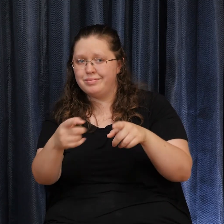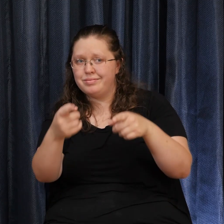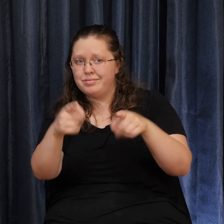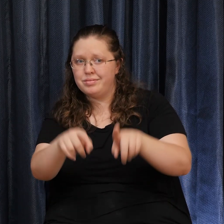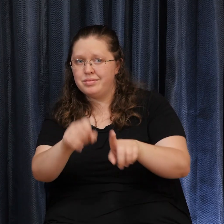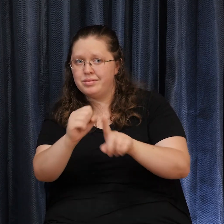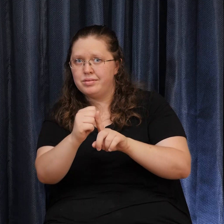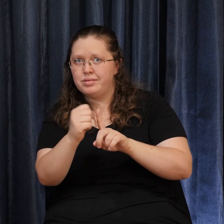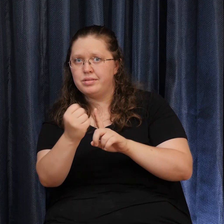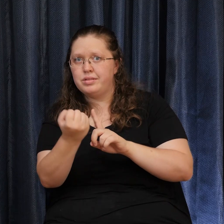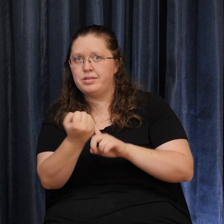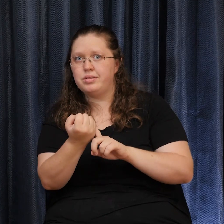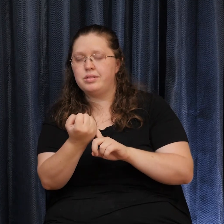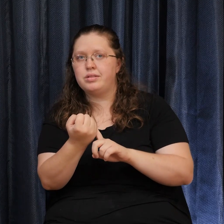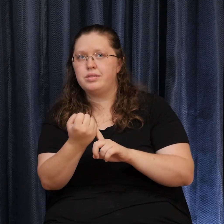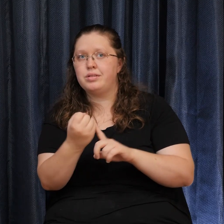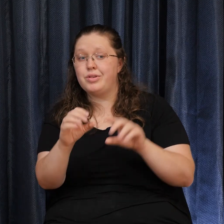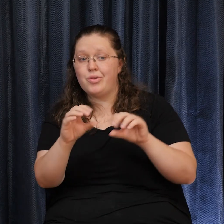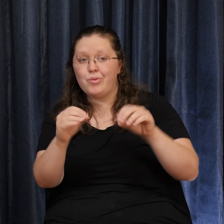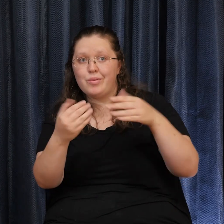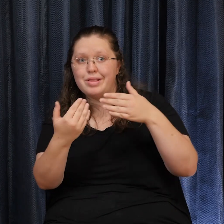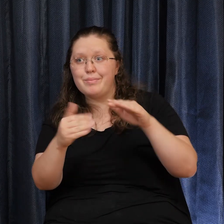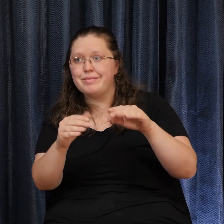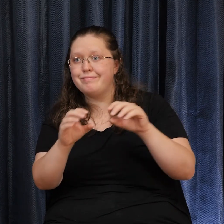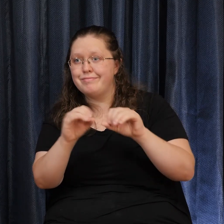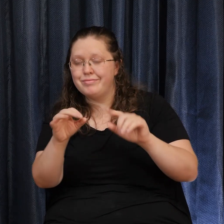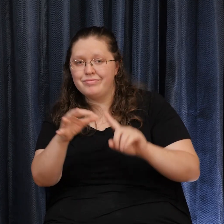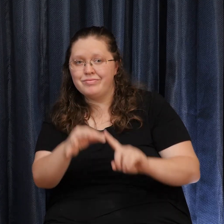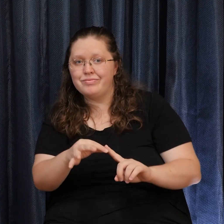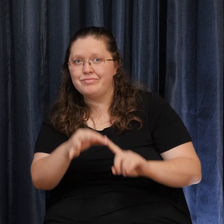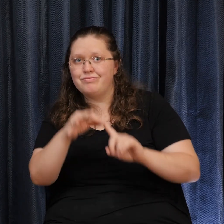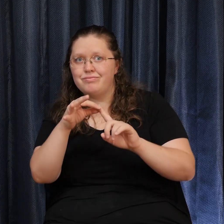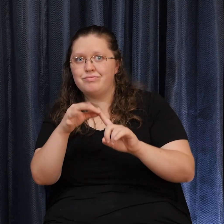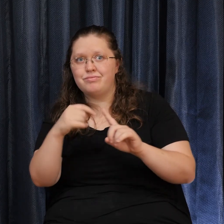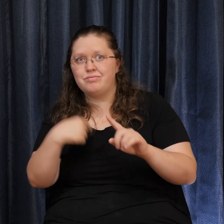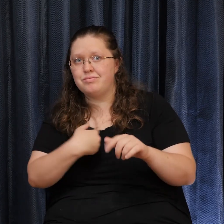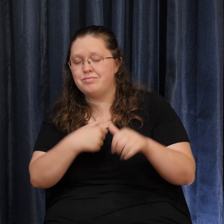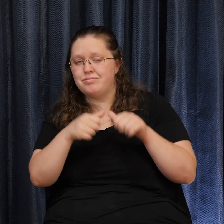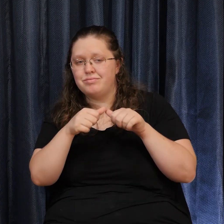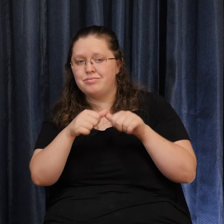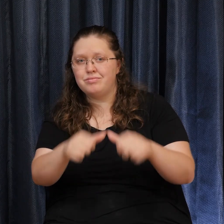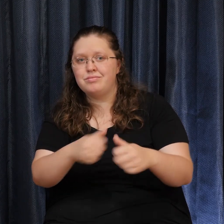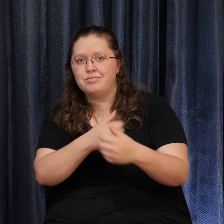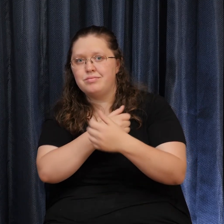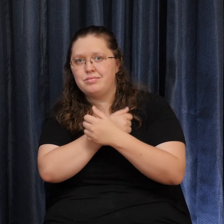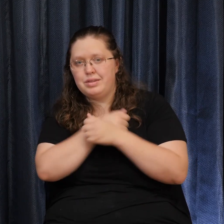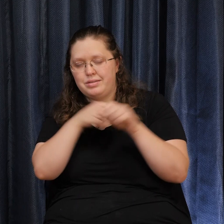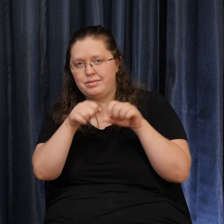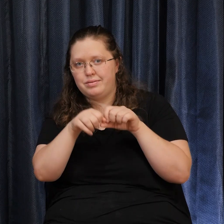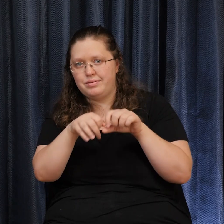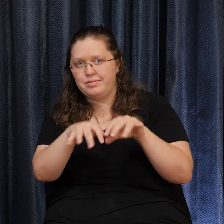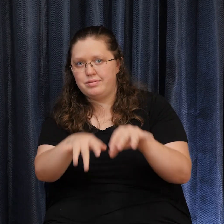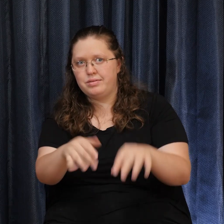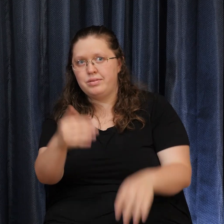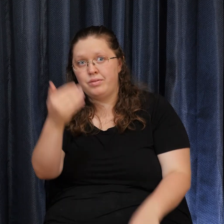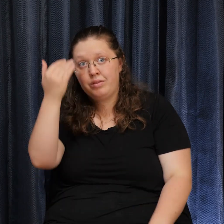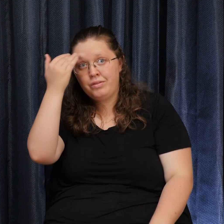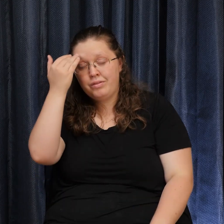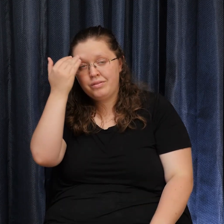reservation Without exception Knowing that All of that That is taking Place is a Call for